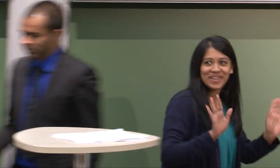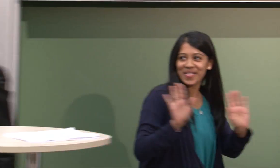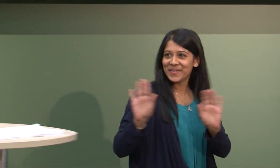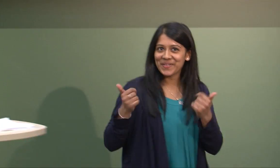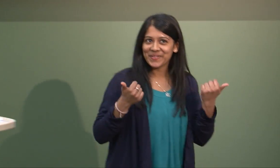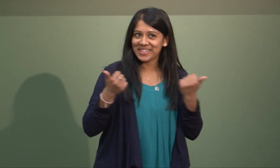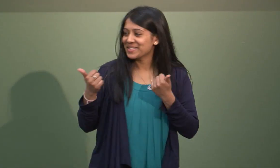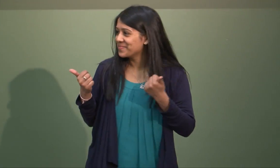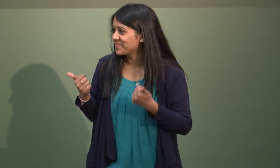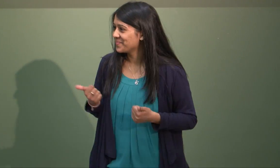Hello.